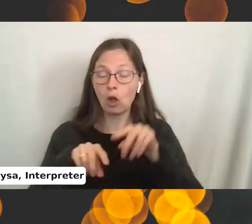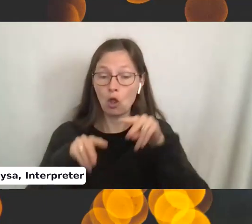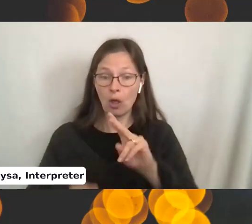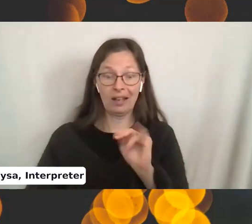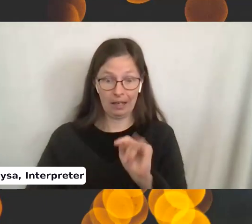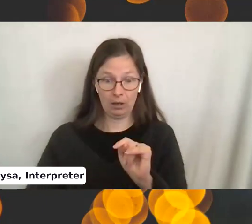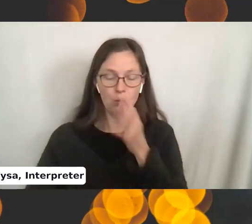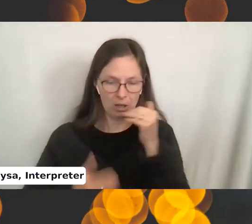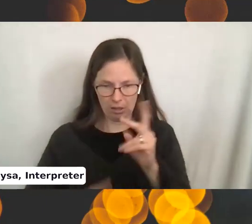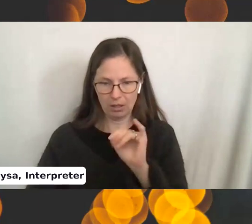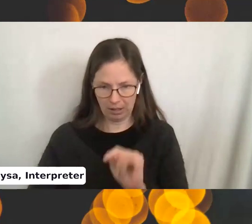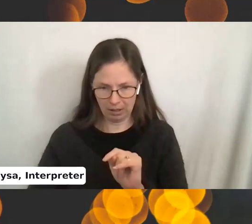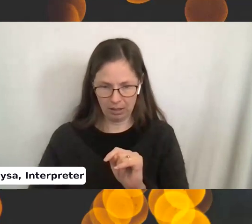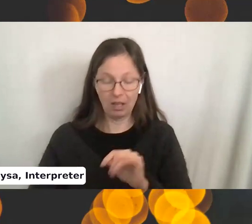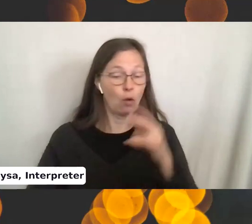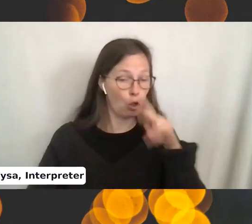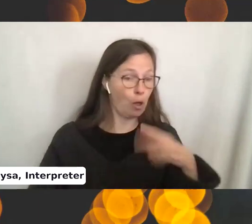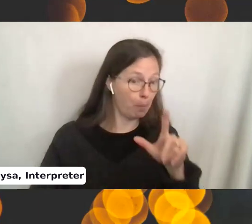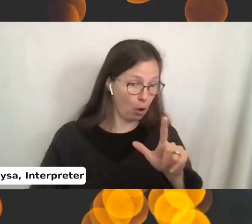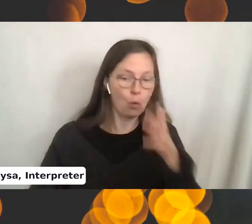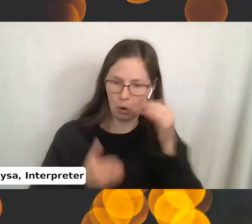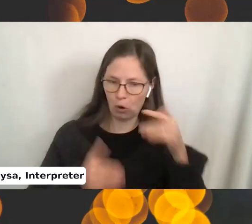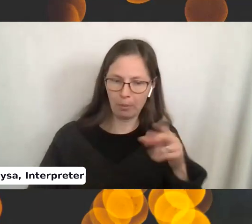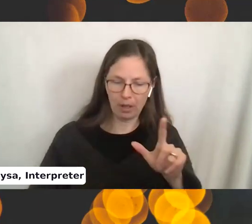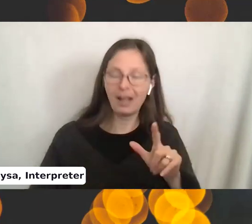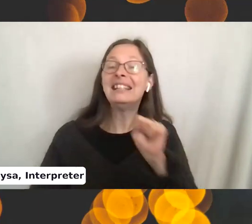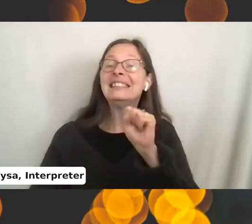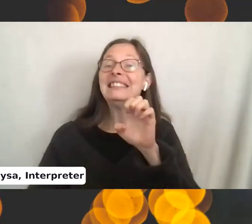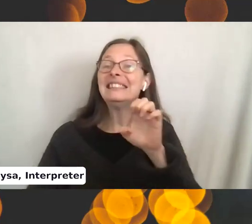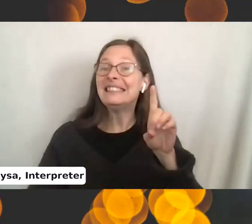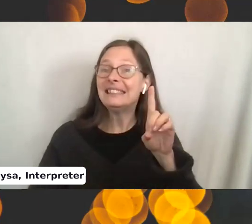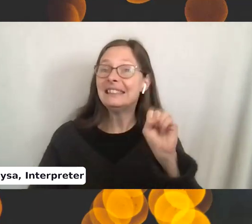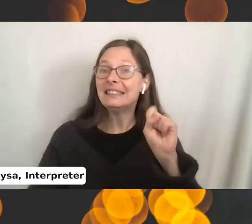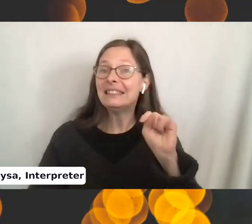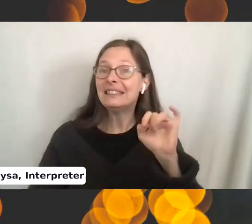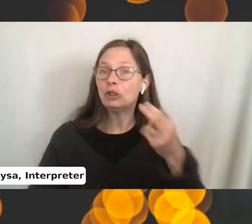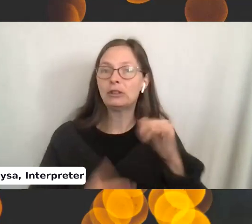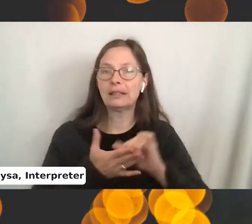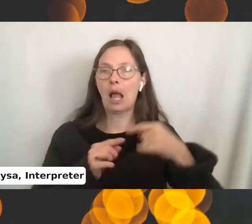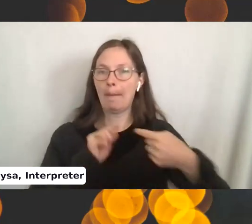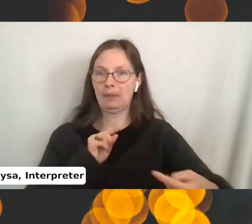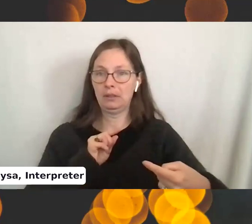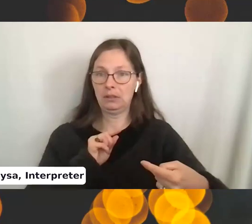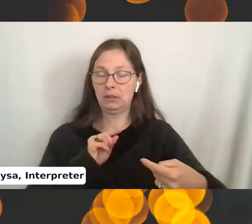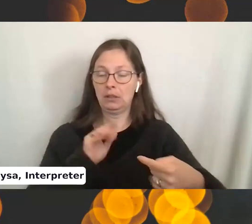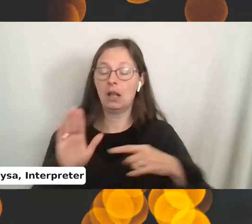Seed stitch, what we're doing is the opposite. So I ended on a purl stitch, which means when I turn it around, it's a knit stitch, and I'm going to purl it.